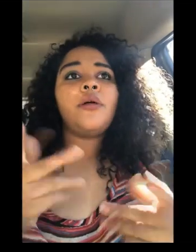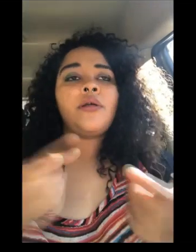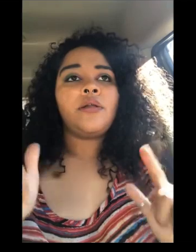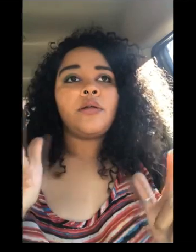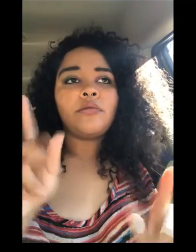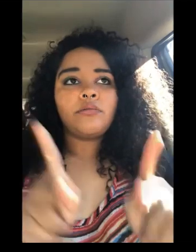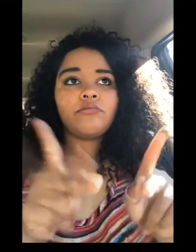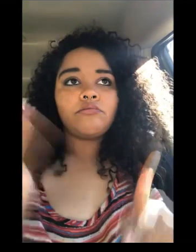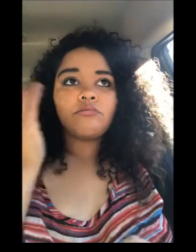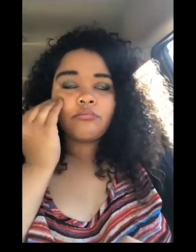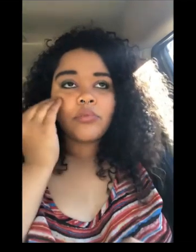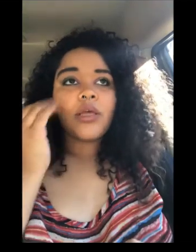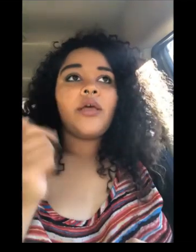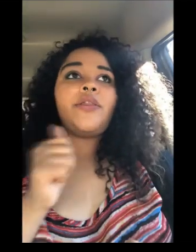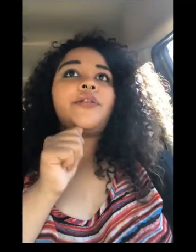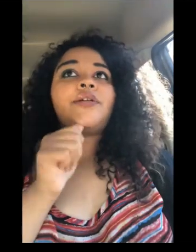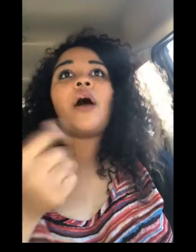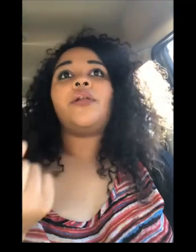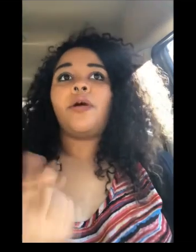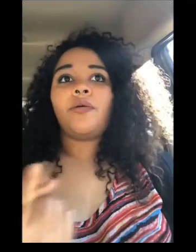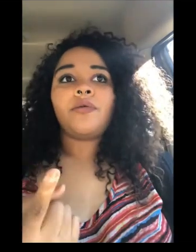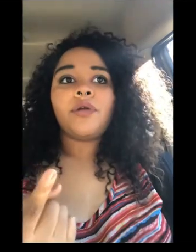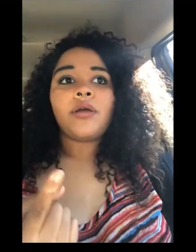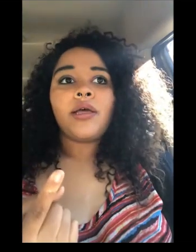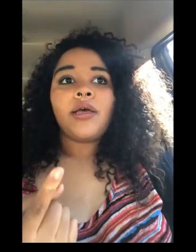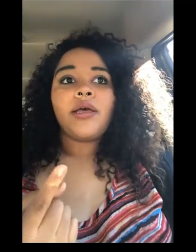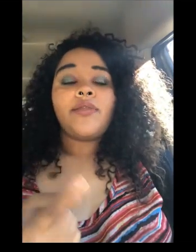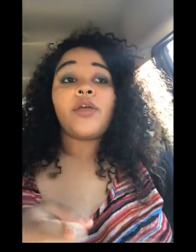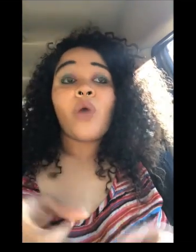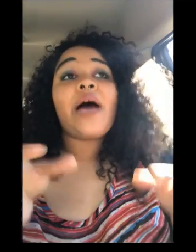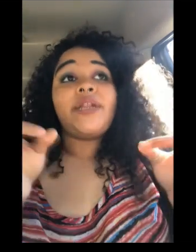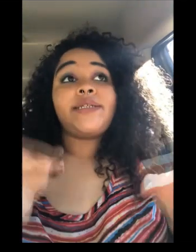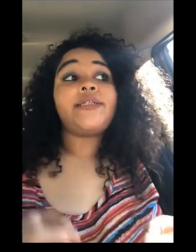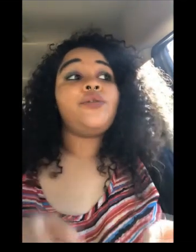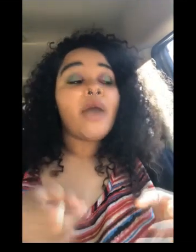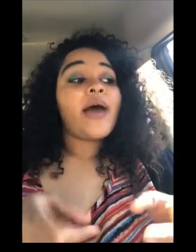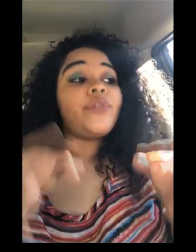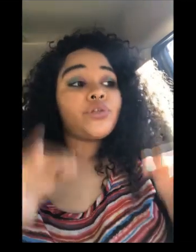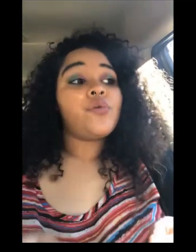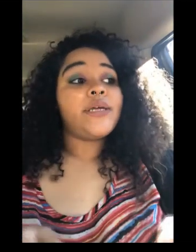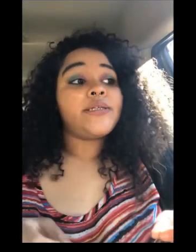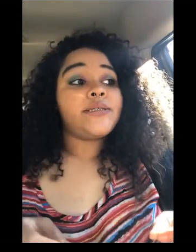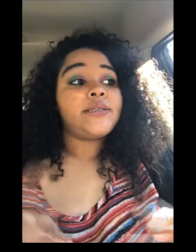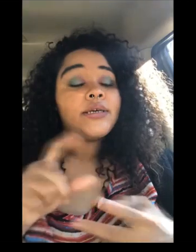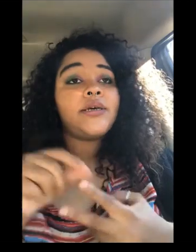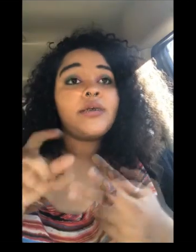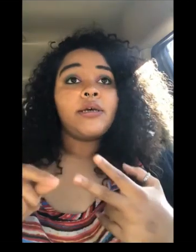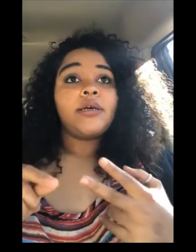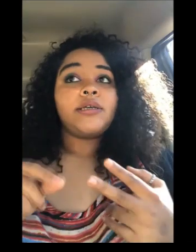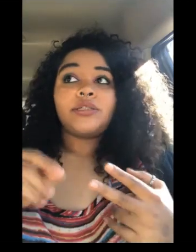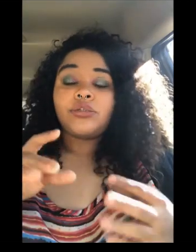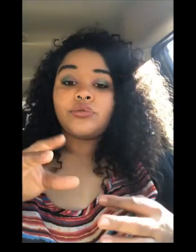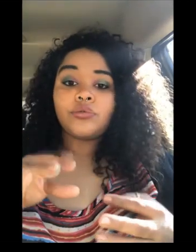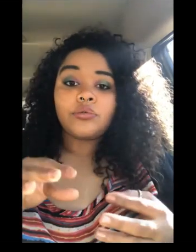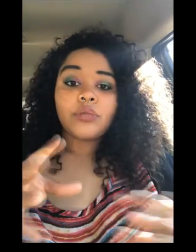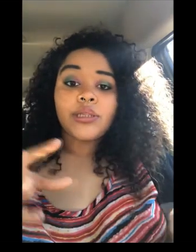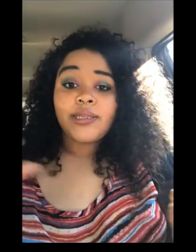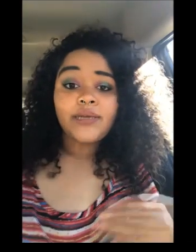that they're not alone that you have this you have the choice to leave